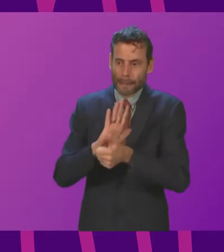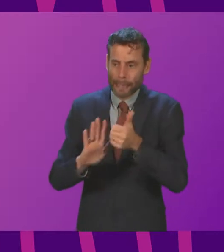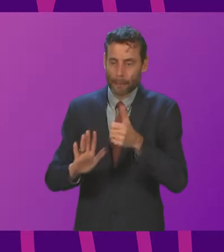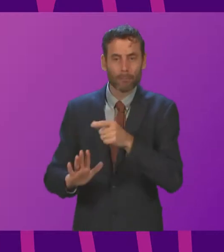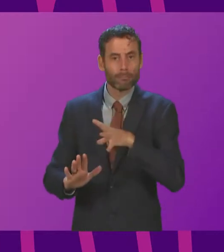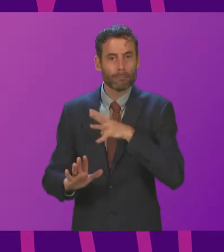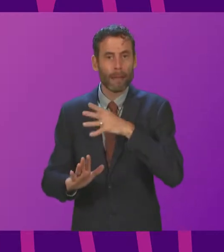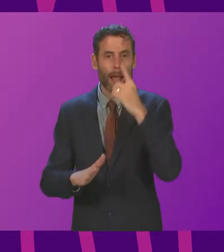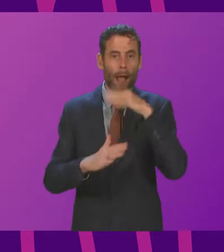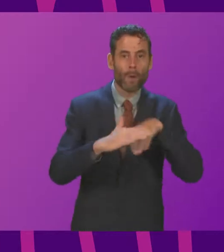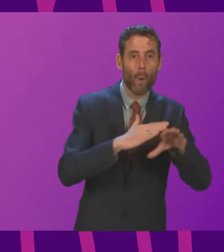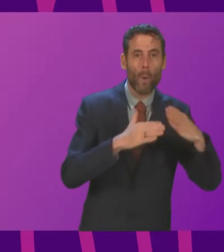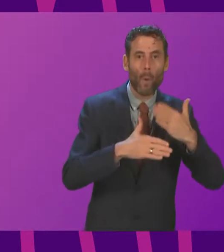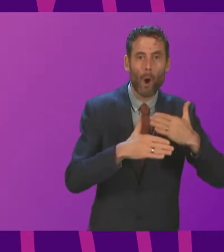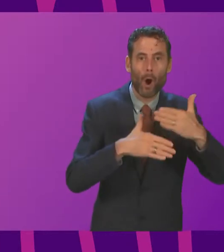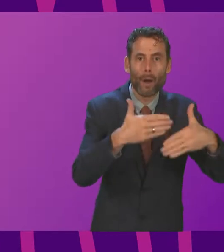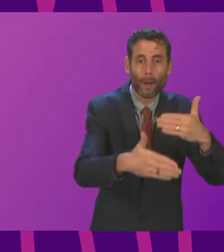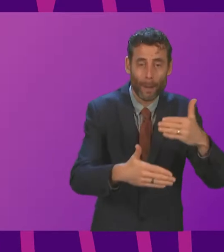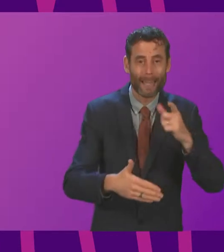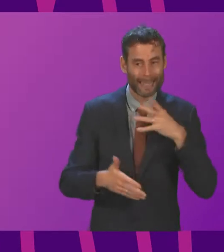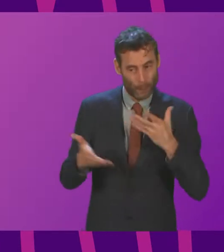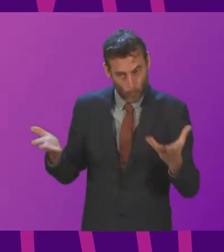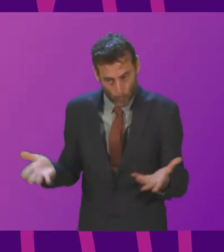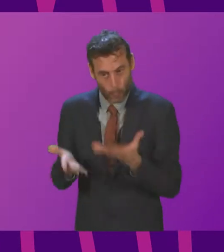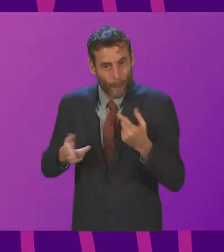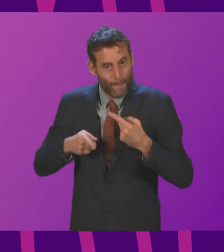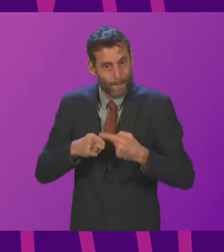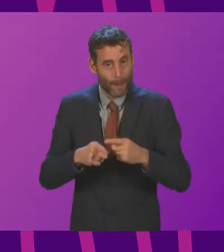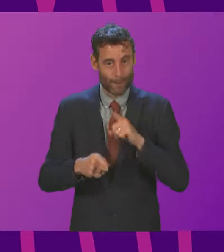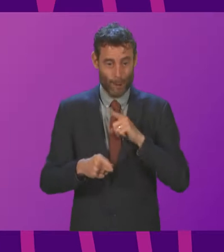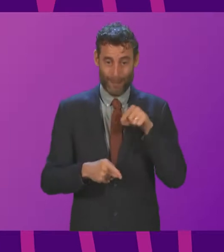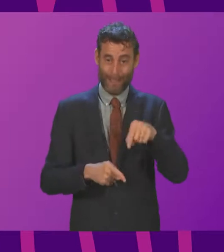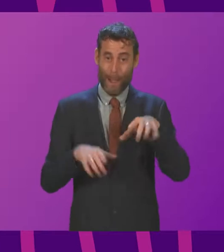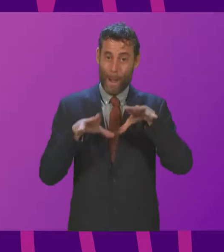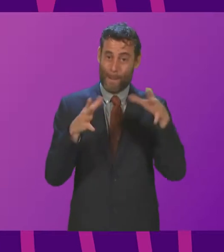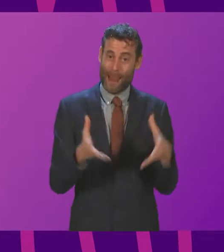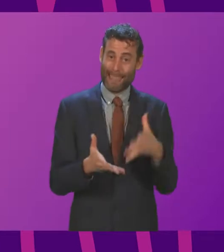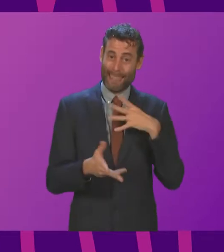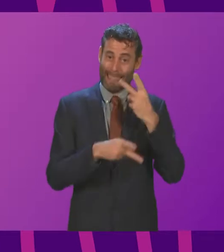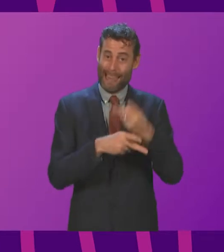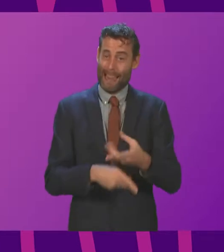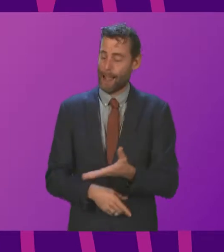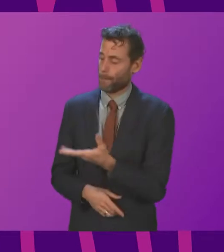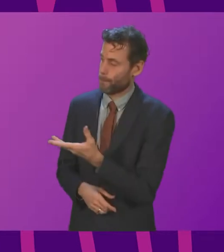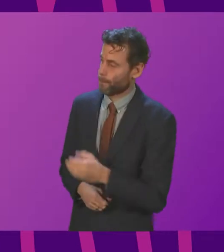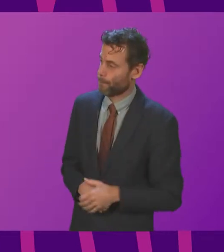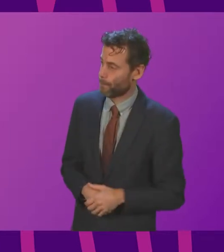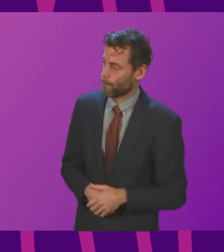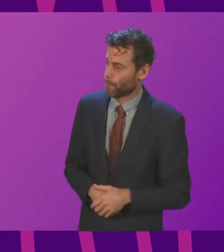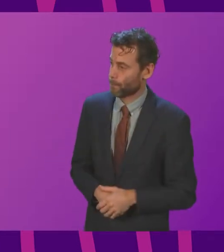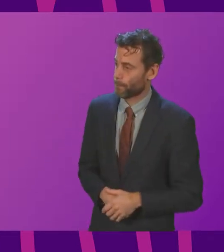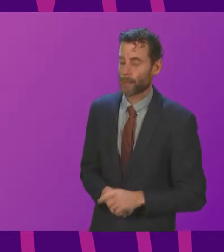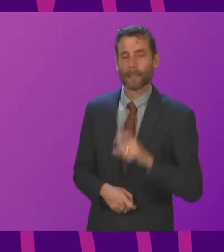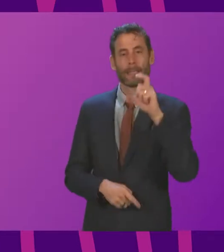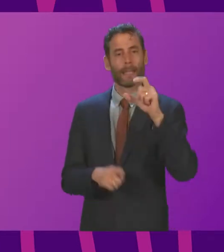enough in the interests of the planet. Karen Adam. Thank you, President Officer. At the most recent International Development